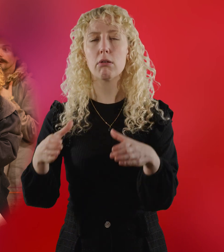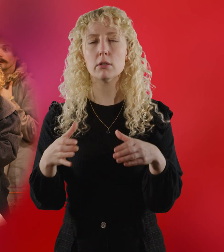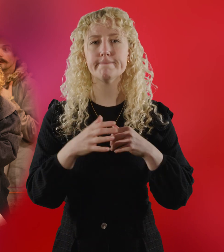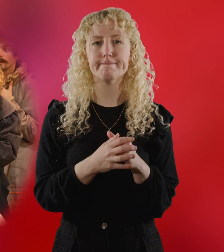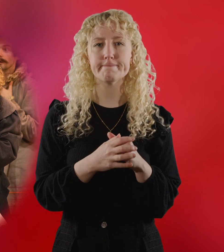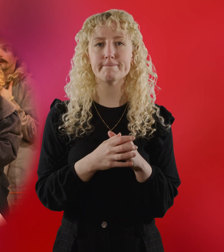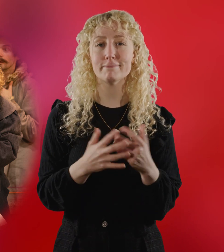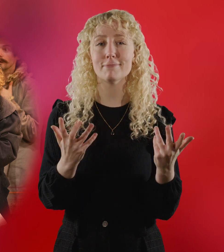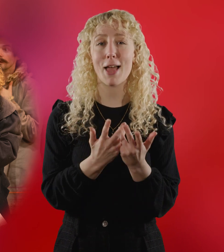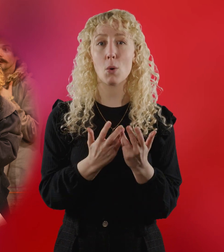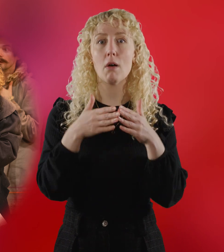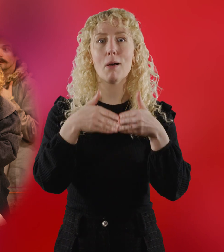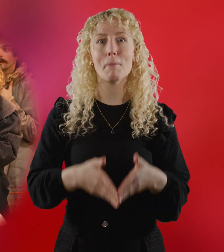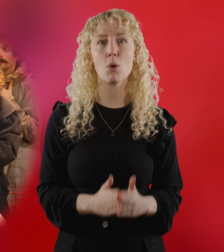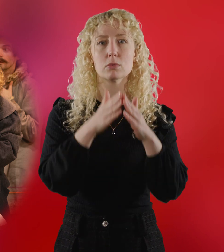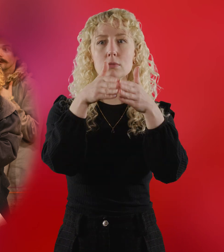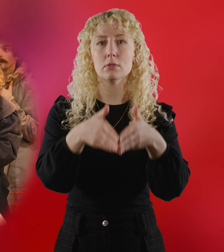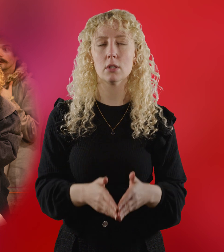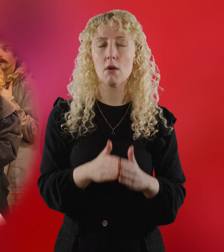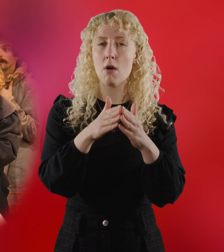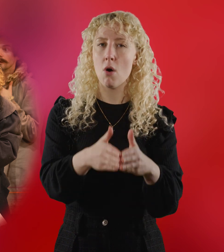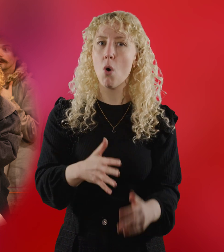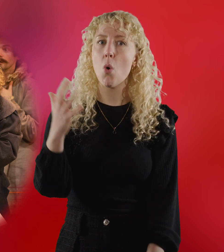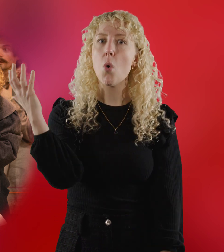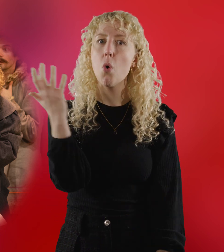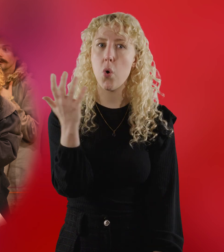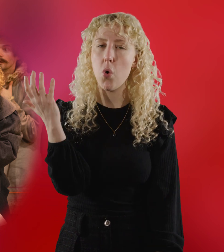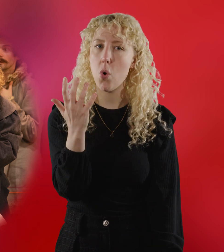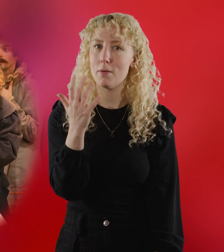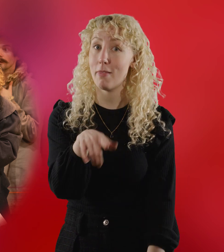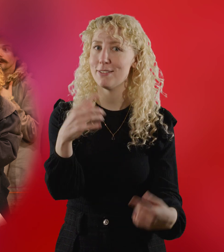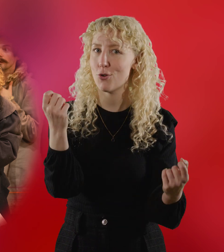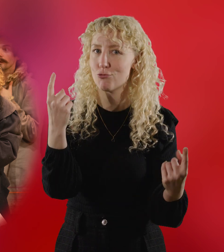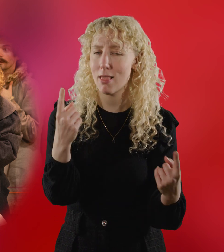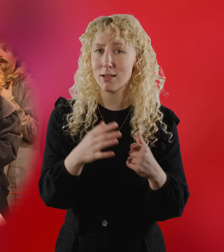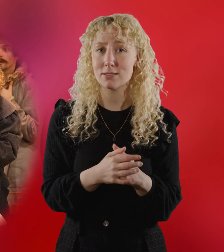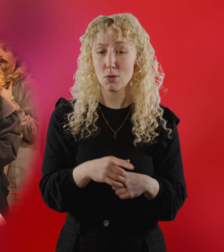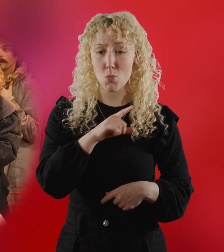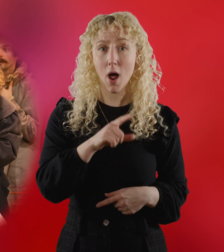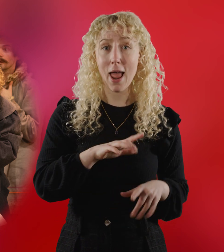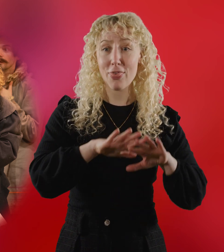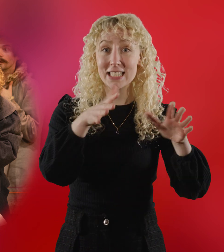However, they are in for more than they bargained. The sea is treacherous and full of Spanish ships.